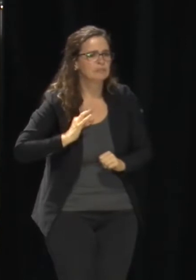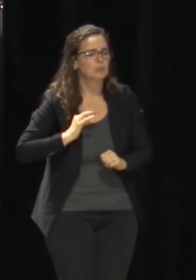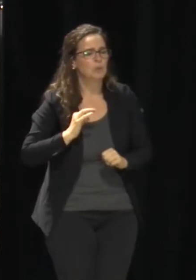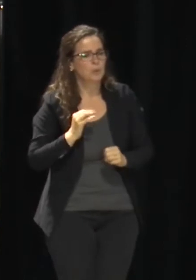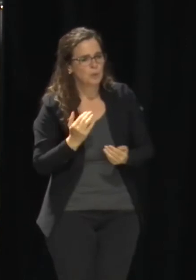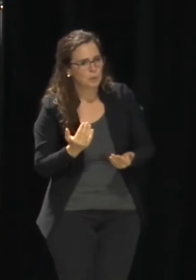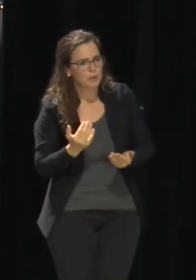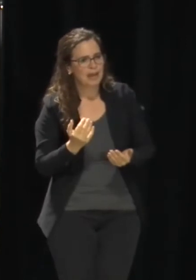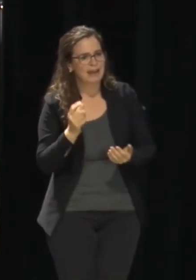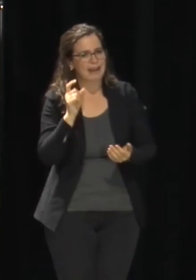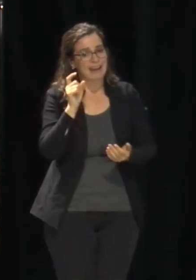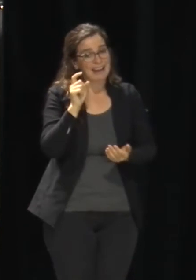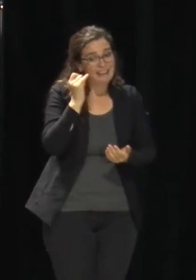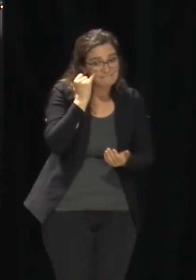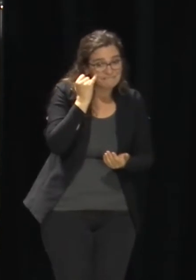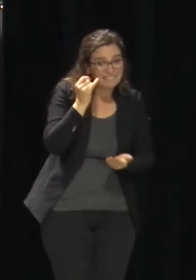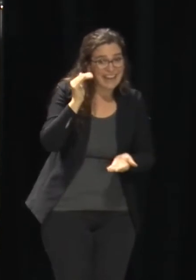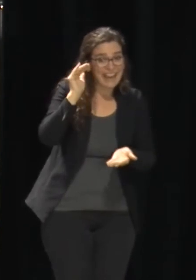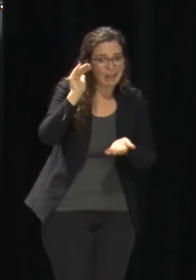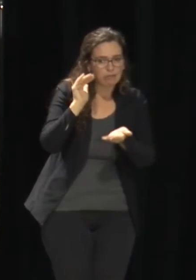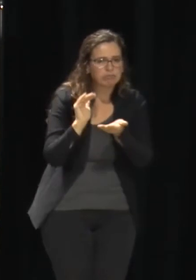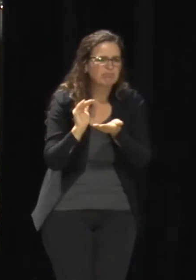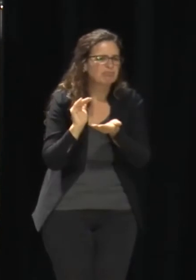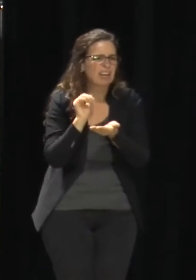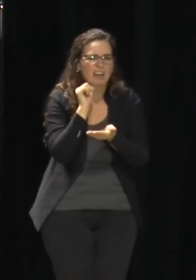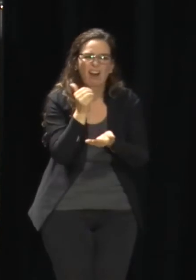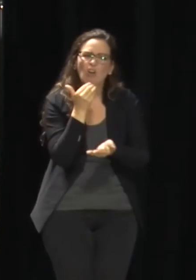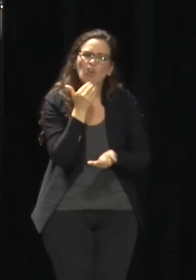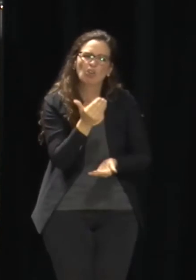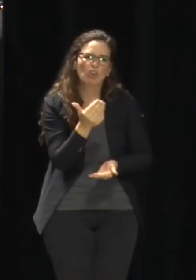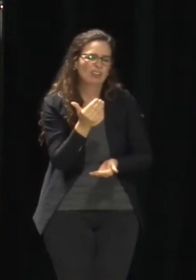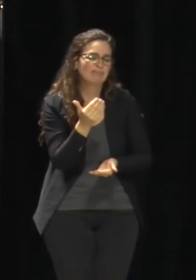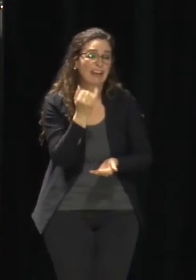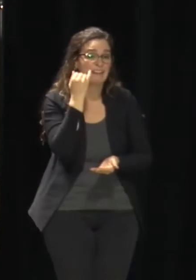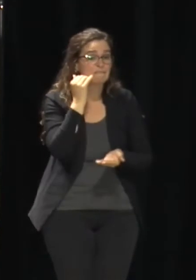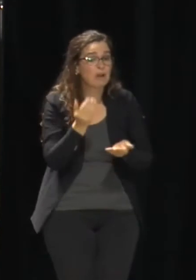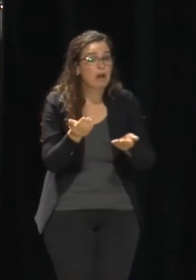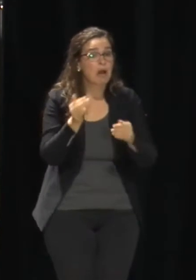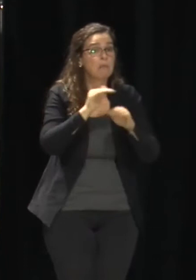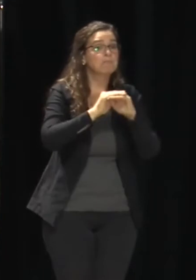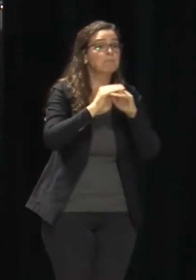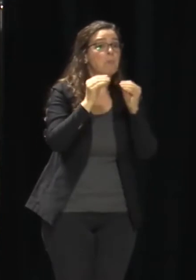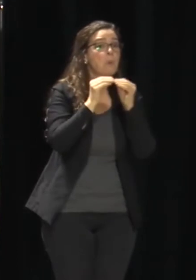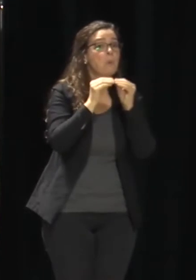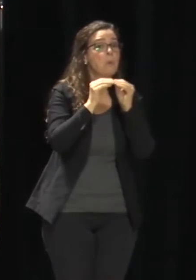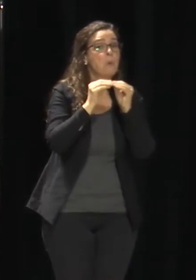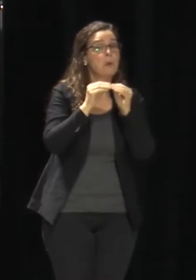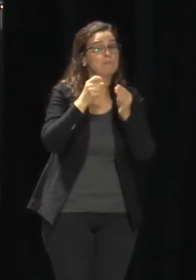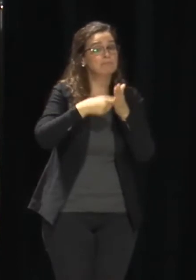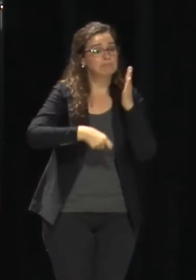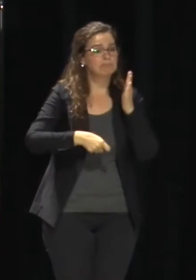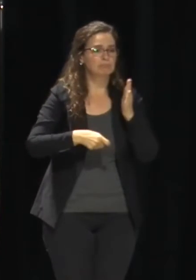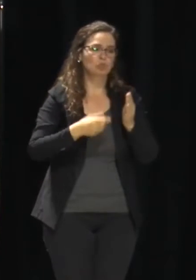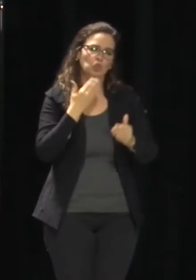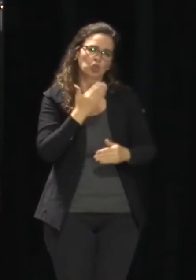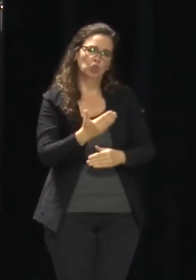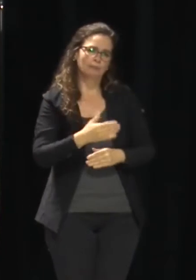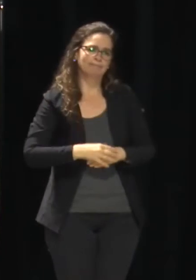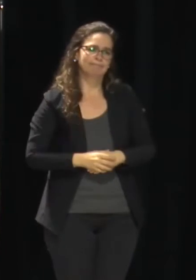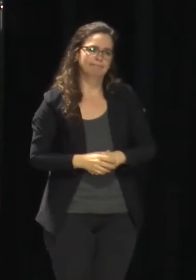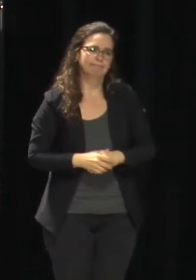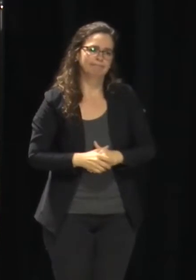some things. The Shopping Town gave 30-day notice to vacant –